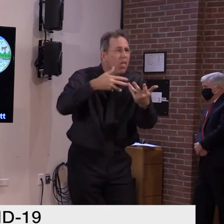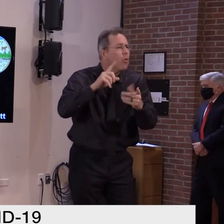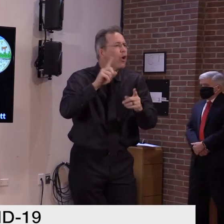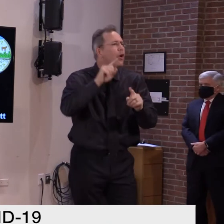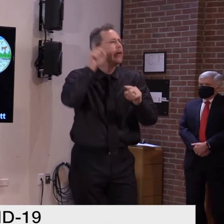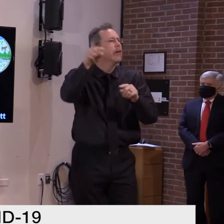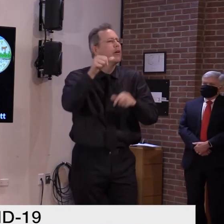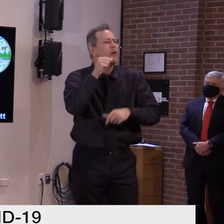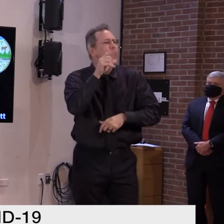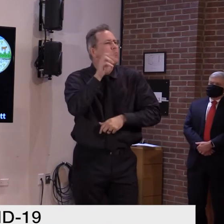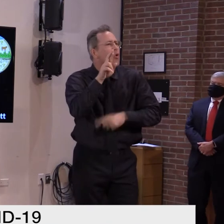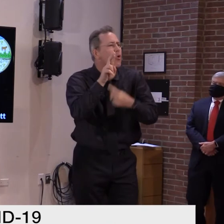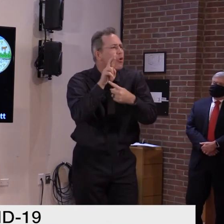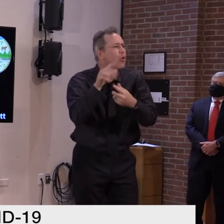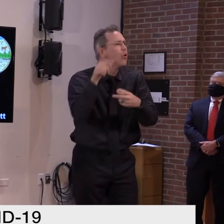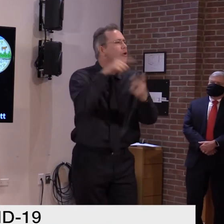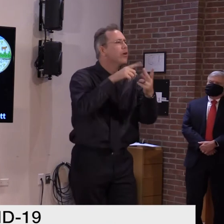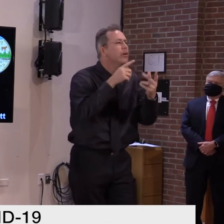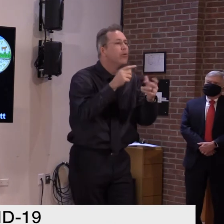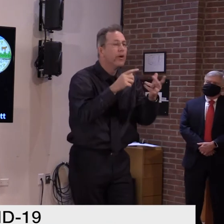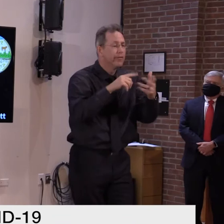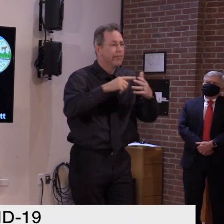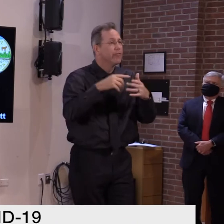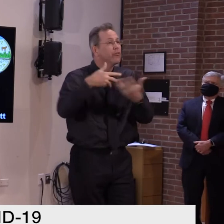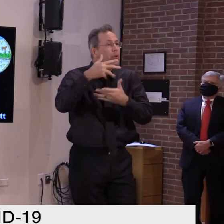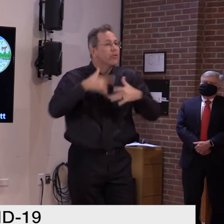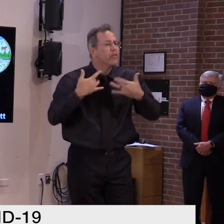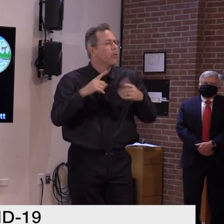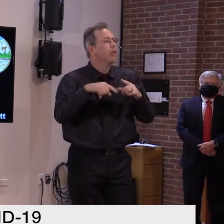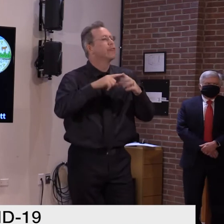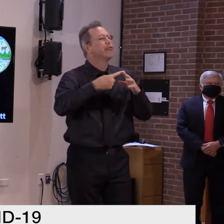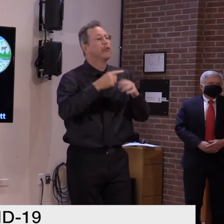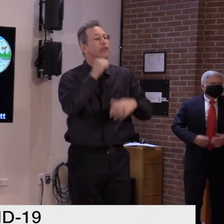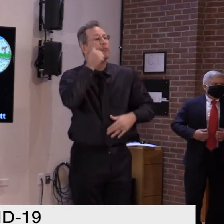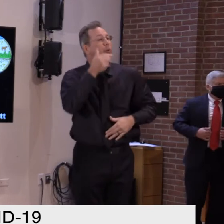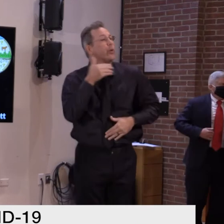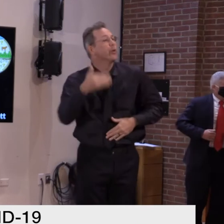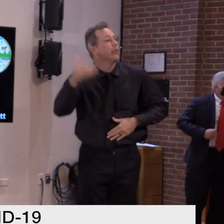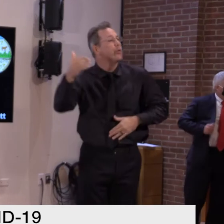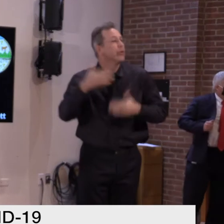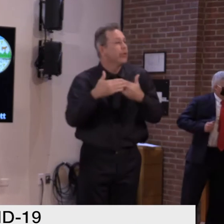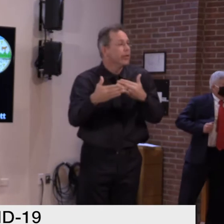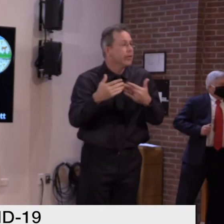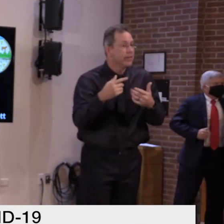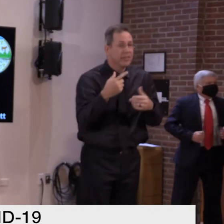tomorrow at 10 p.m., bars and social clubs will be closed to in-person service.